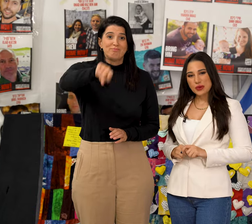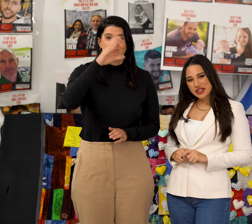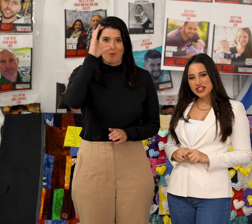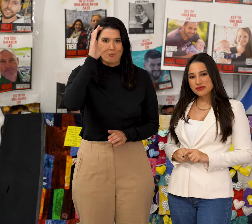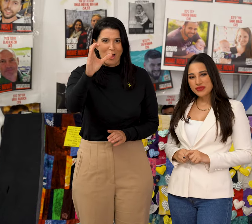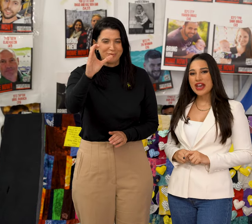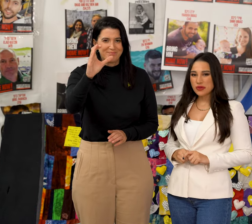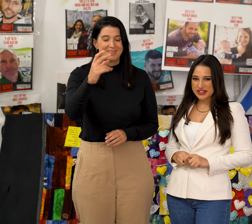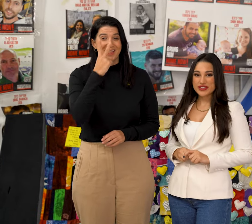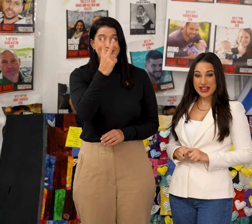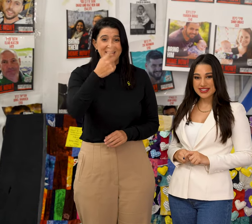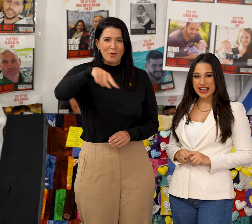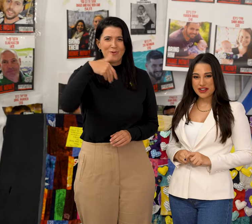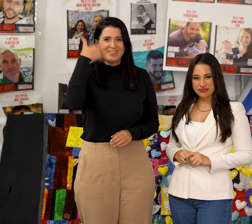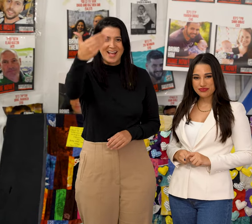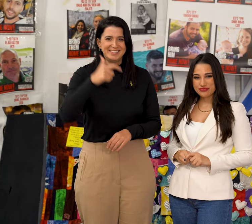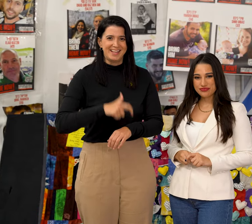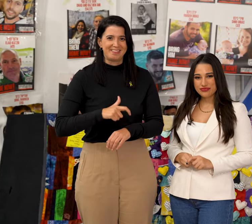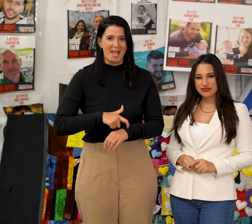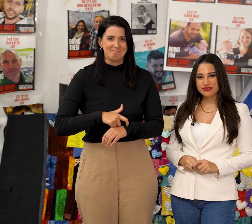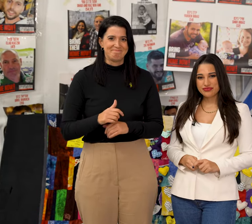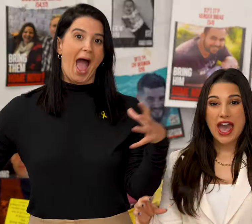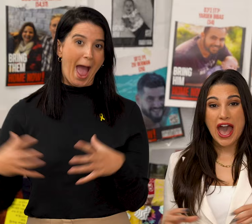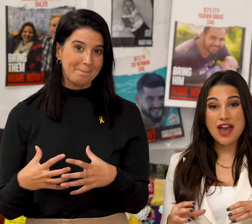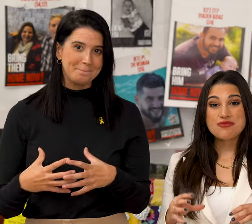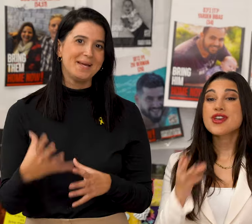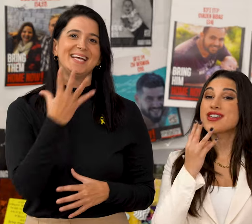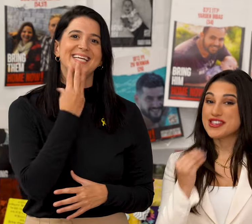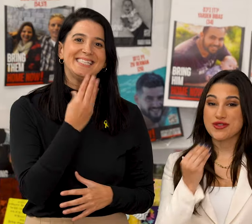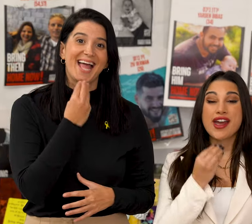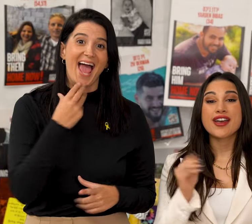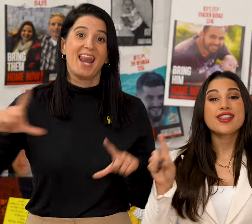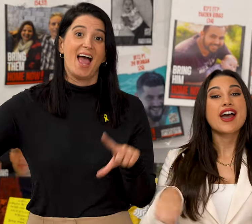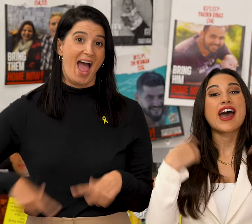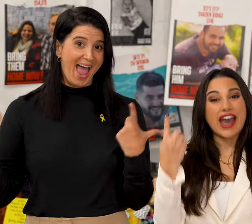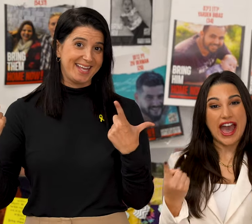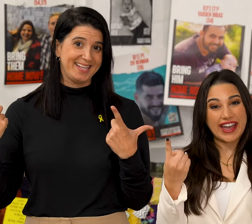And we'll see you next time. Am Israel Chai.